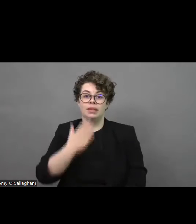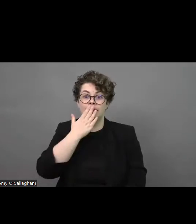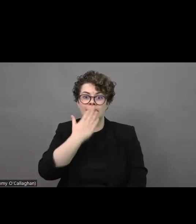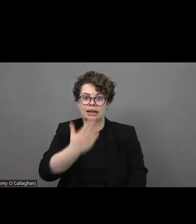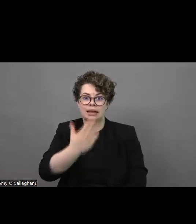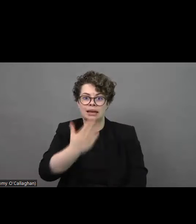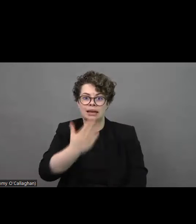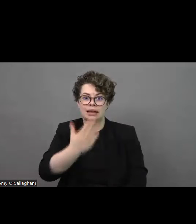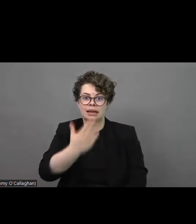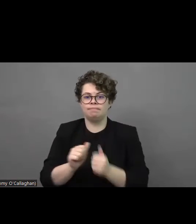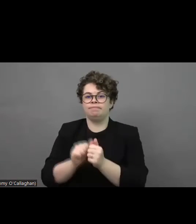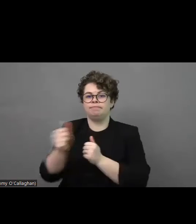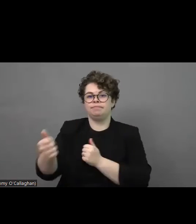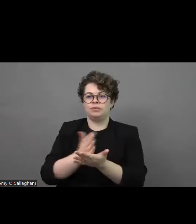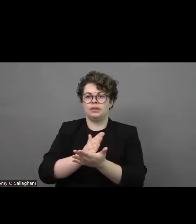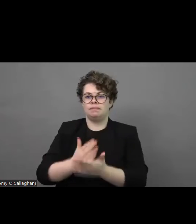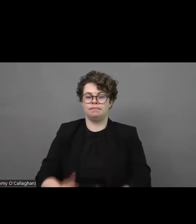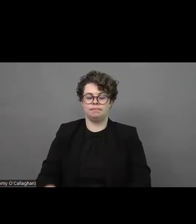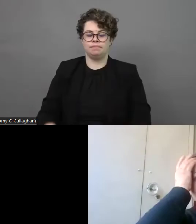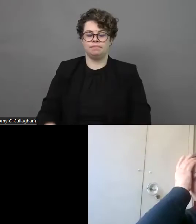thank you very much for your kind support. Raisa.